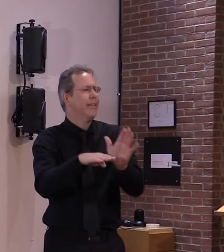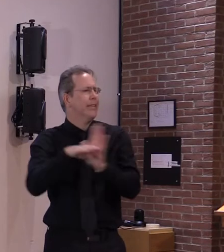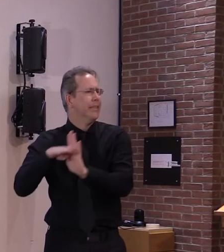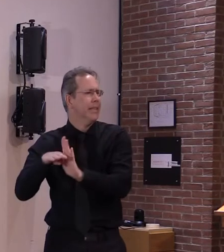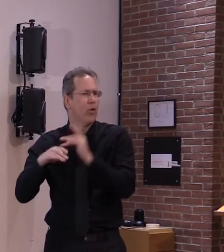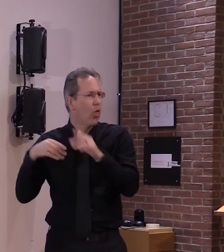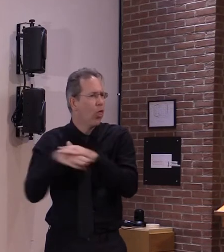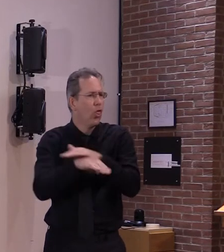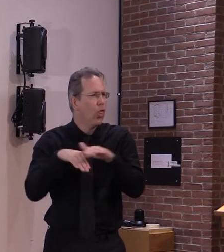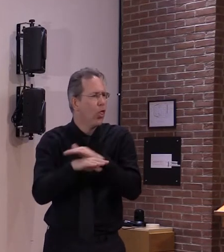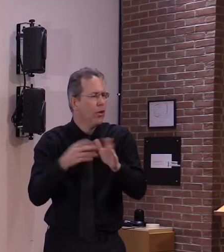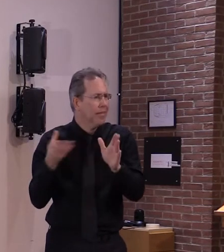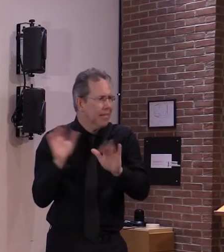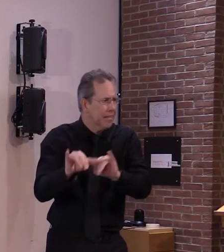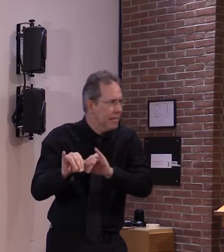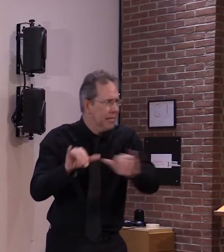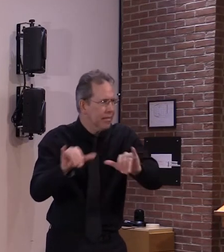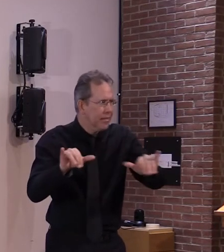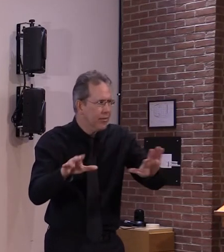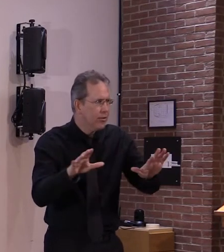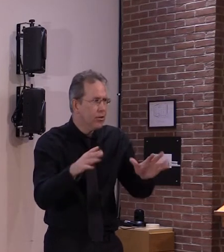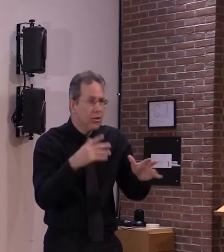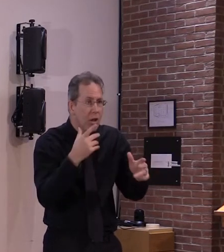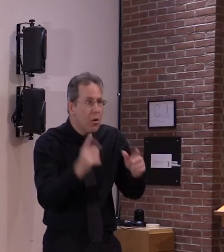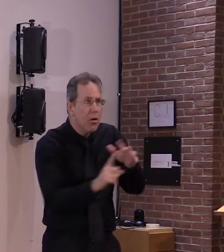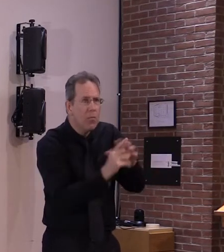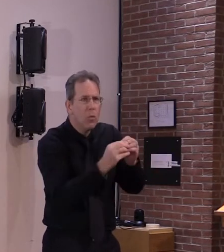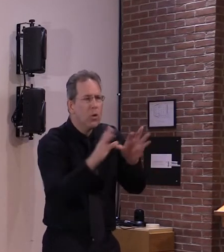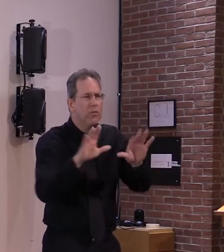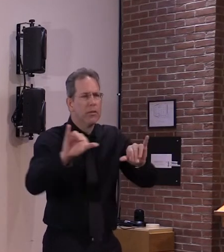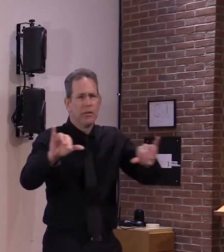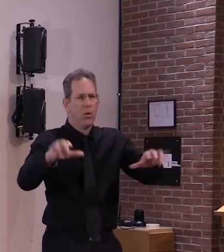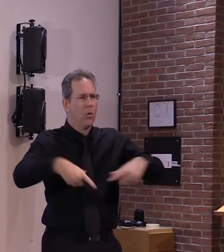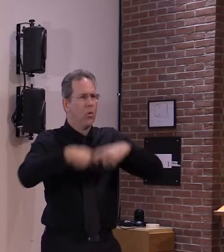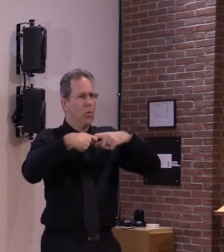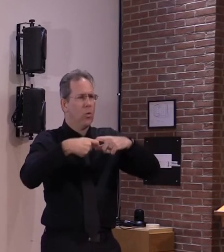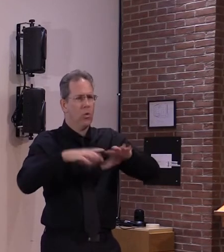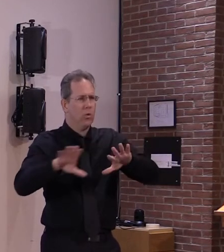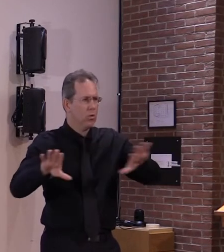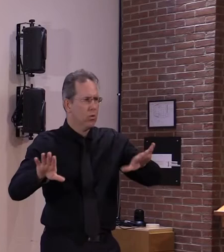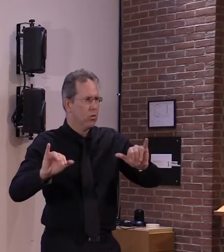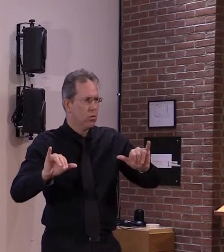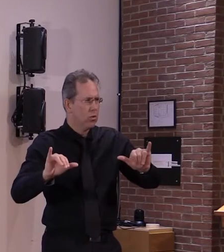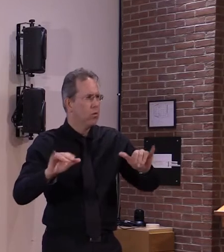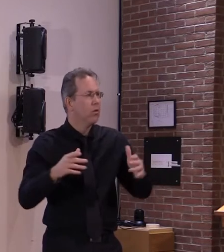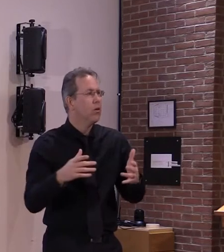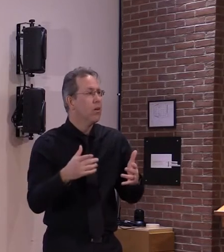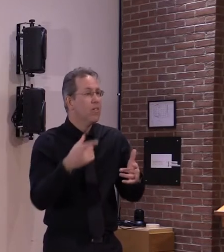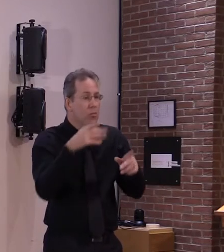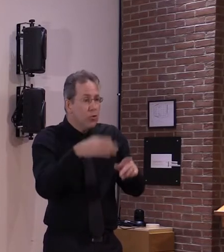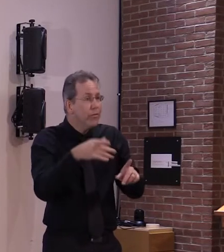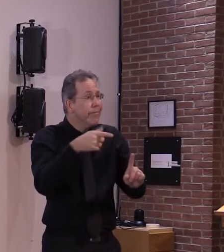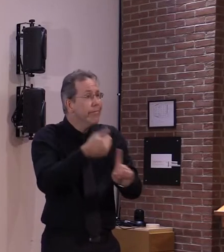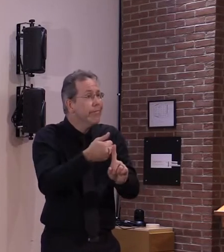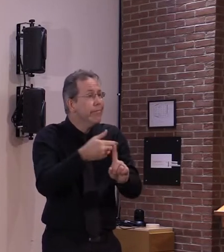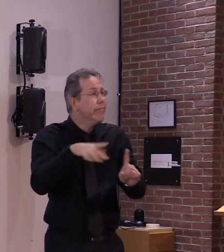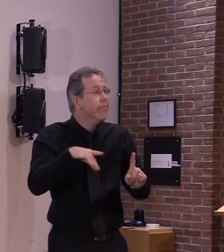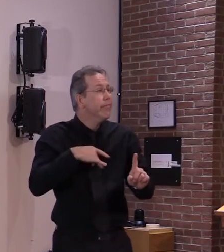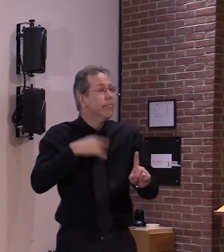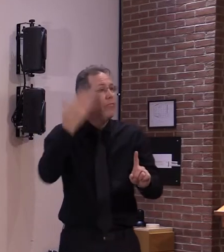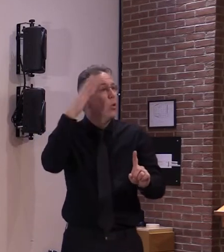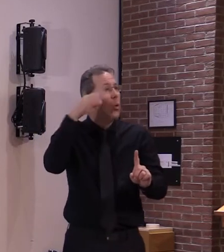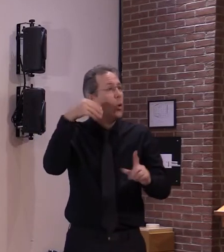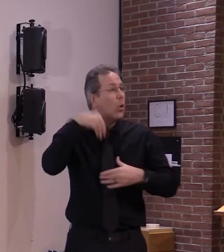that but still um you know it's a 14-day incubation period every time um you're you're